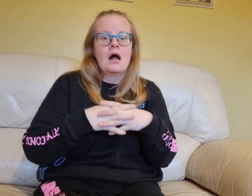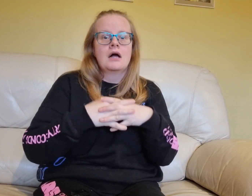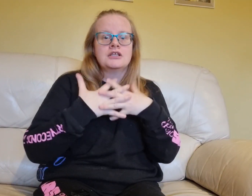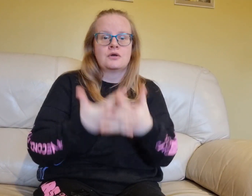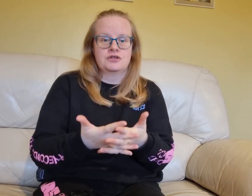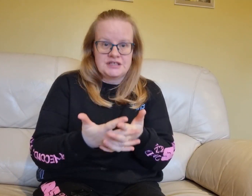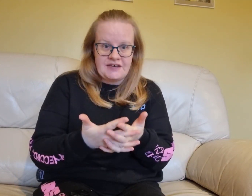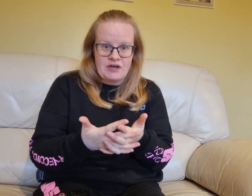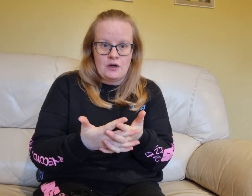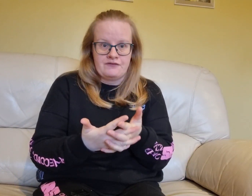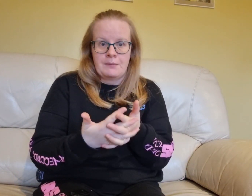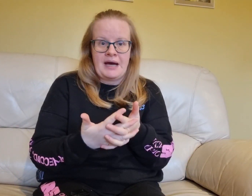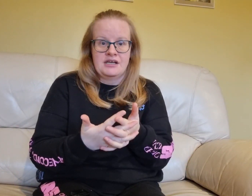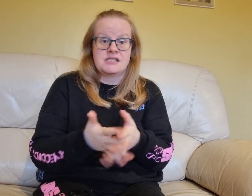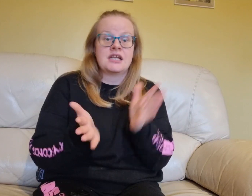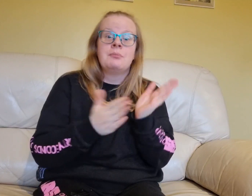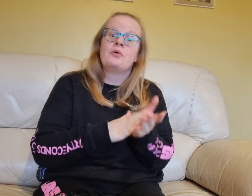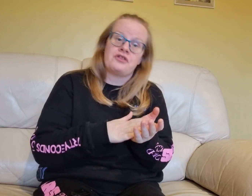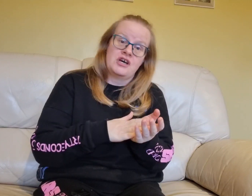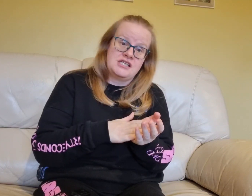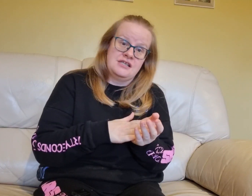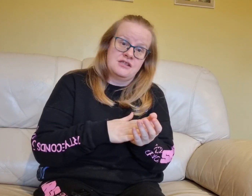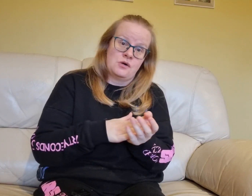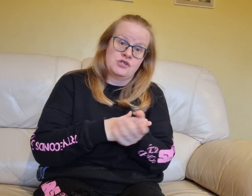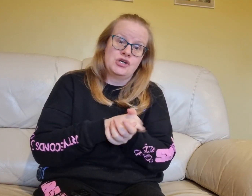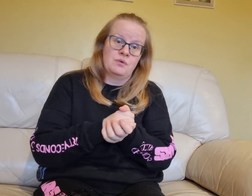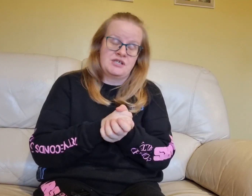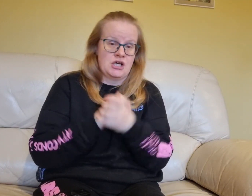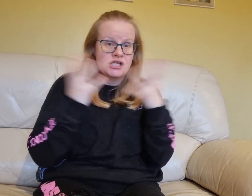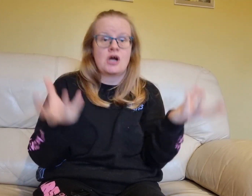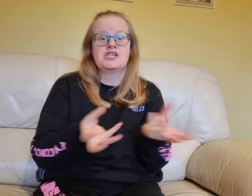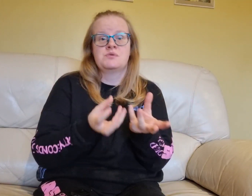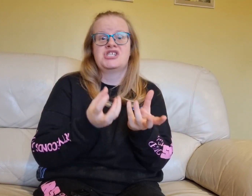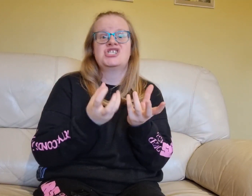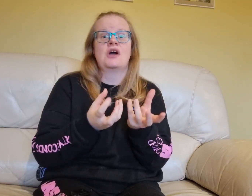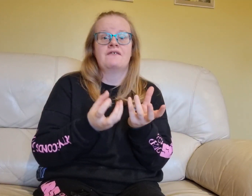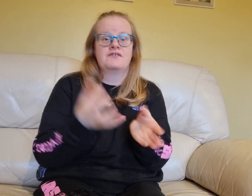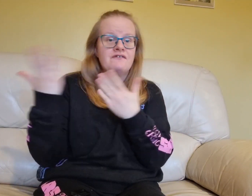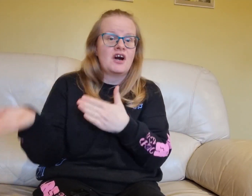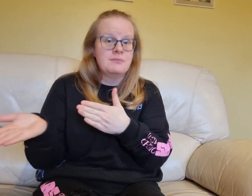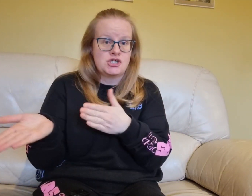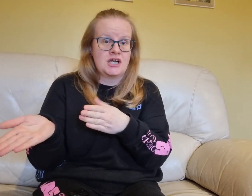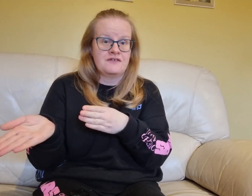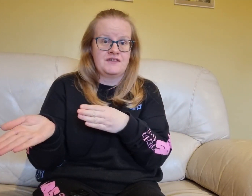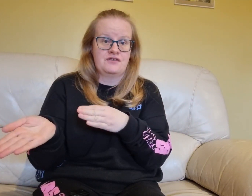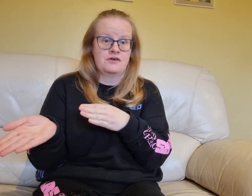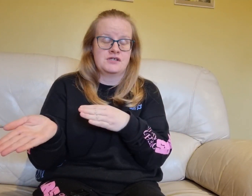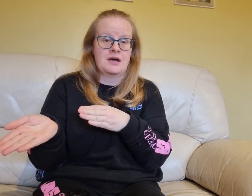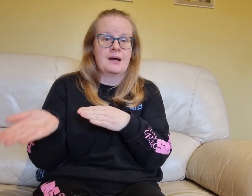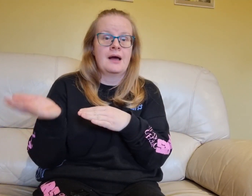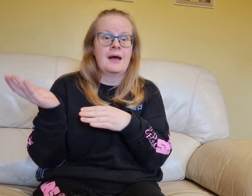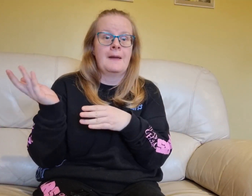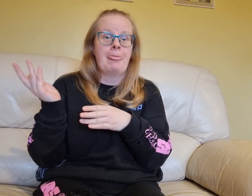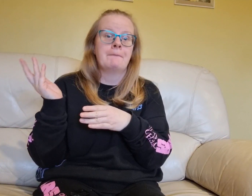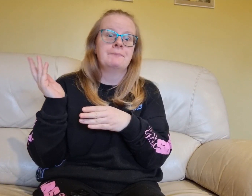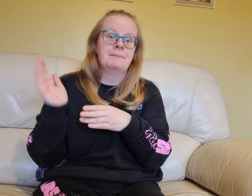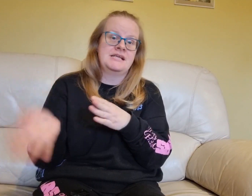the Doctor is given a lot of companions, like the poor 13th Doctor, Jodie Whittaker, her TARDIS was stuffed, very much like the 5th Doctor, Peter